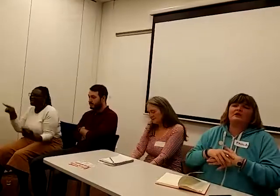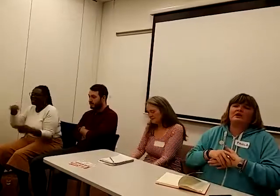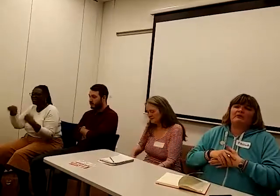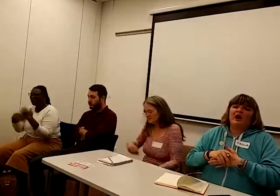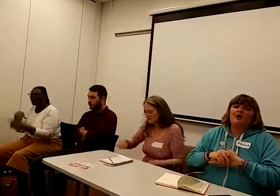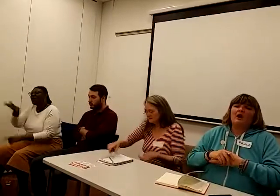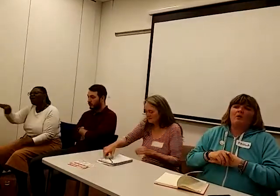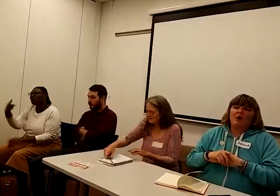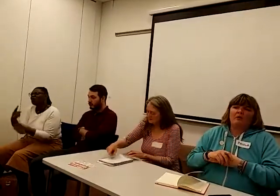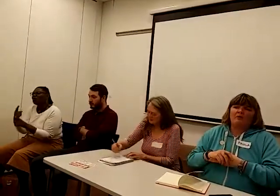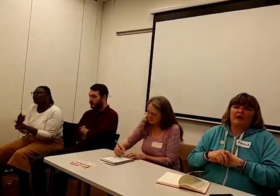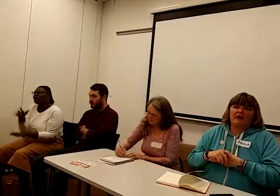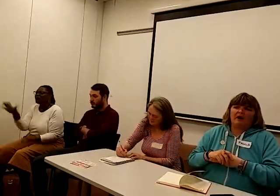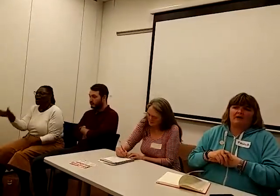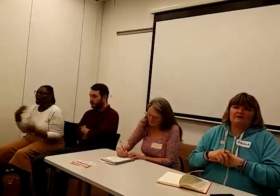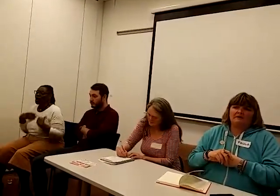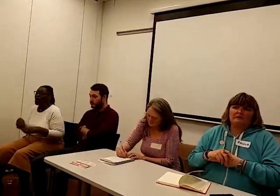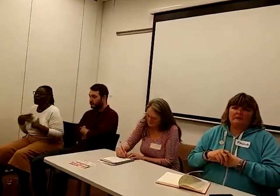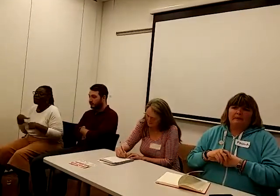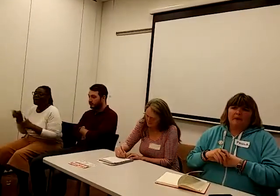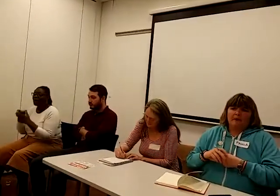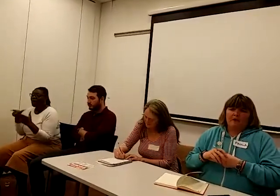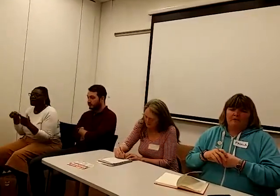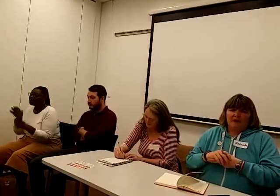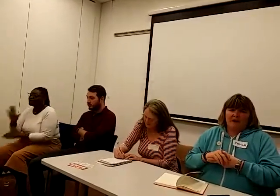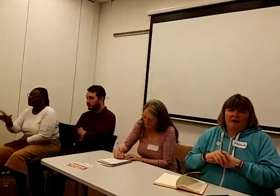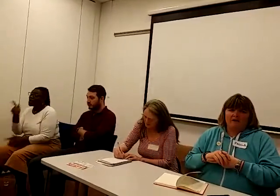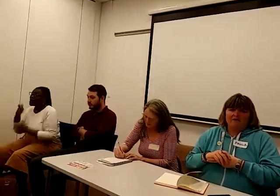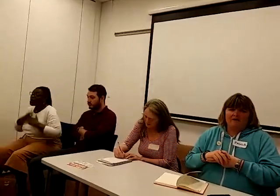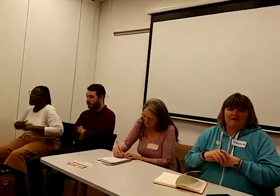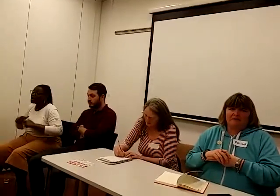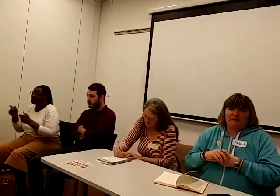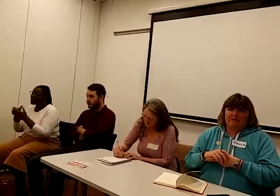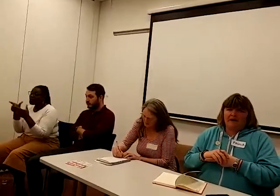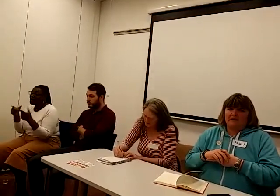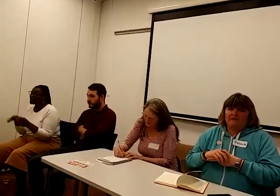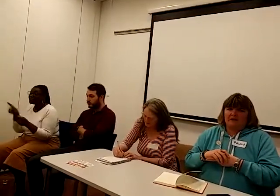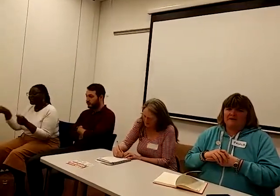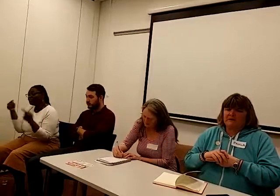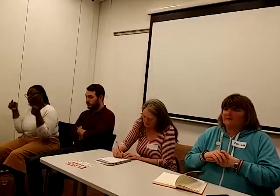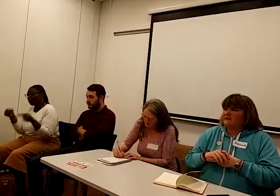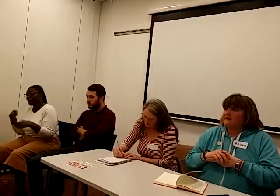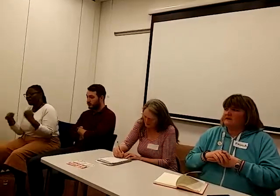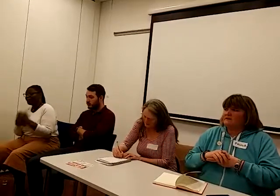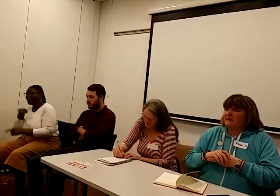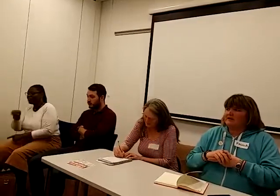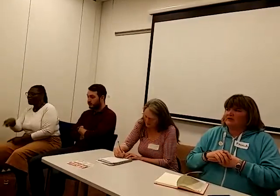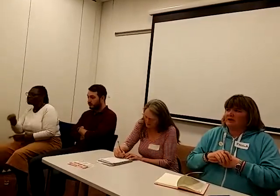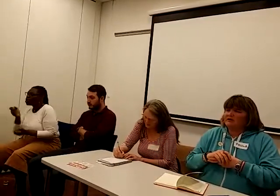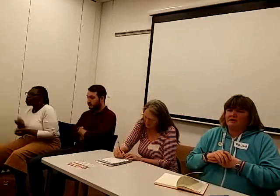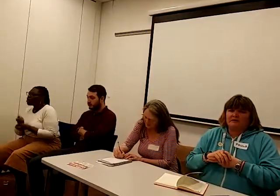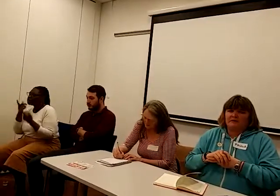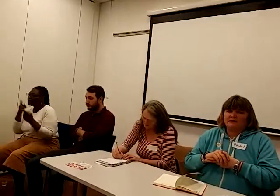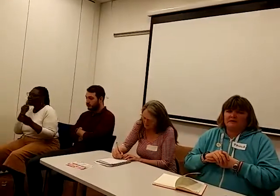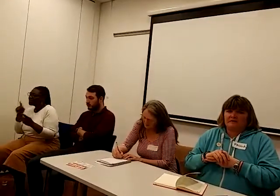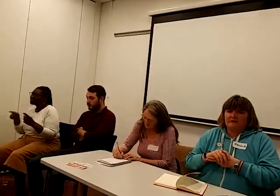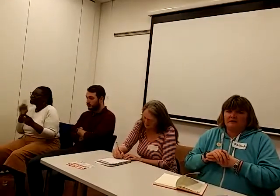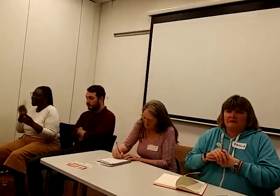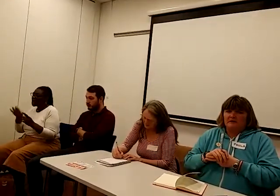not talking about welfare cards. Welfare cards and the threat around those are raising the spectra under universal credit.